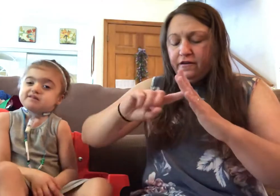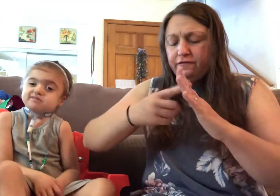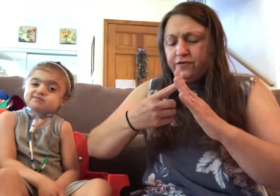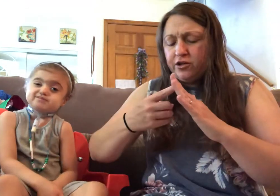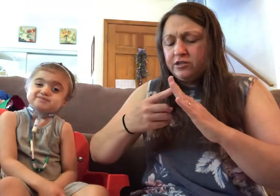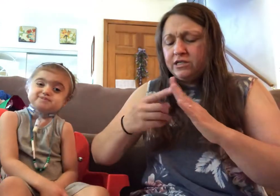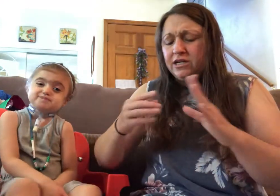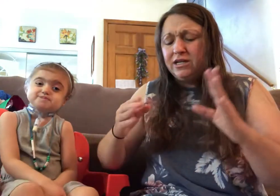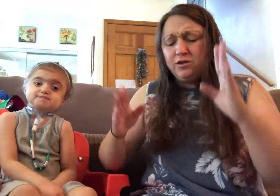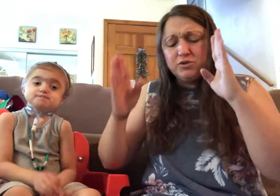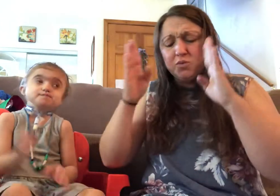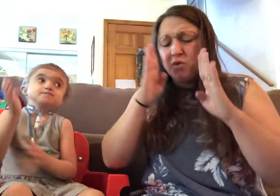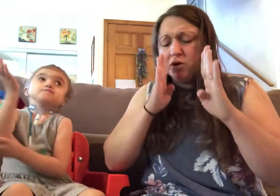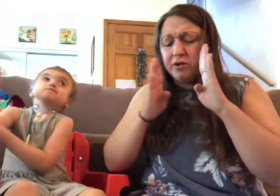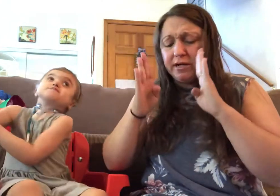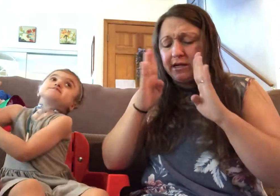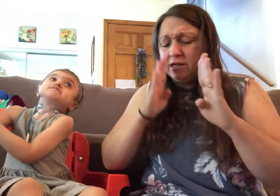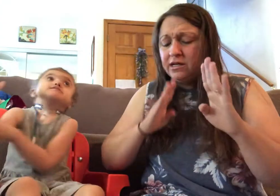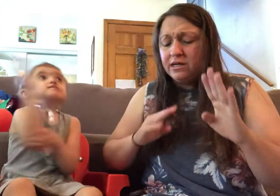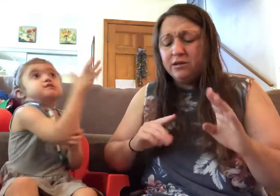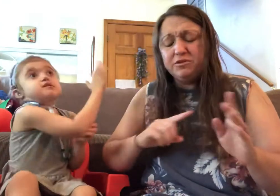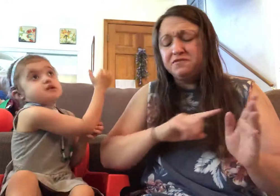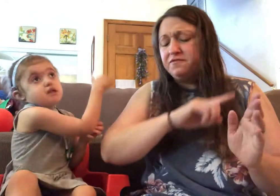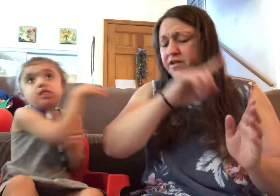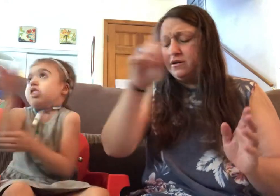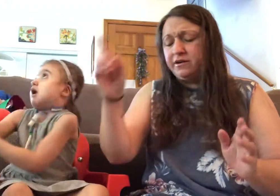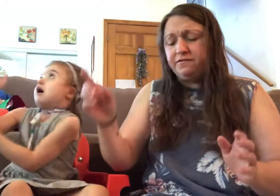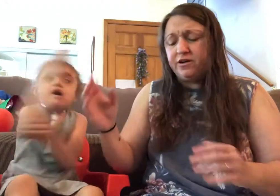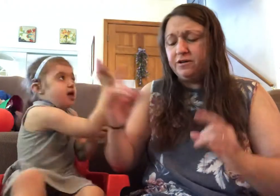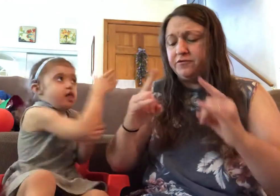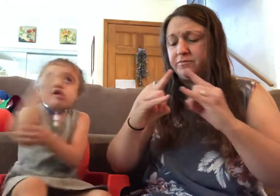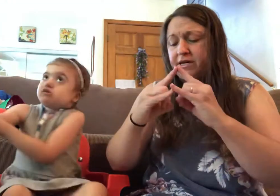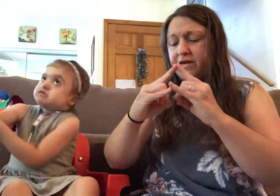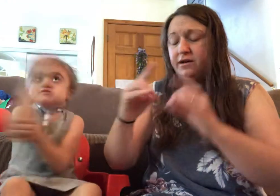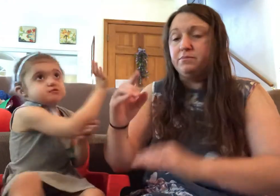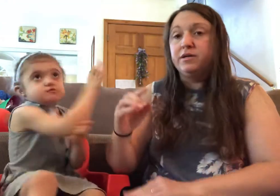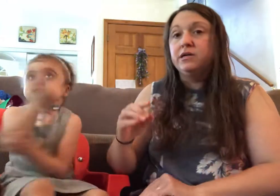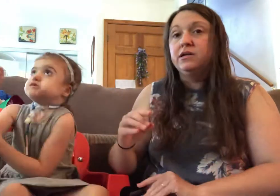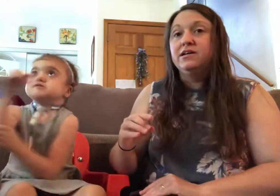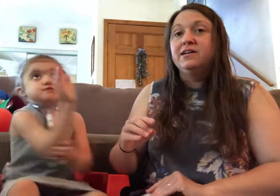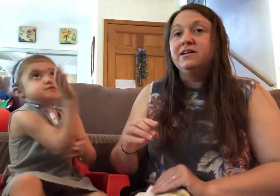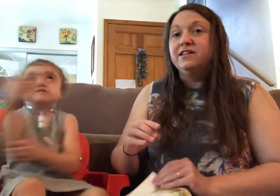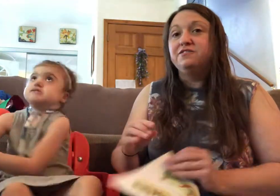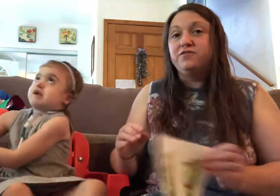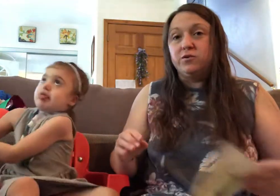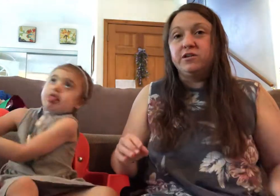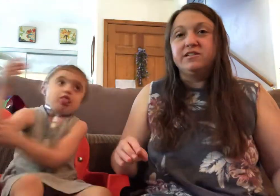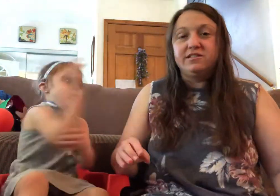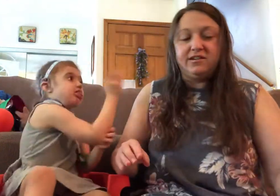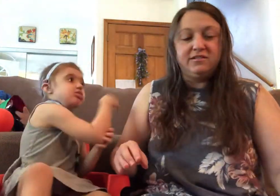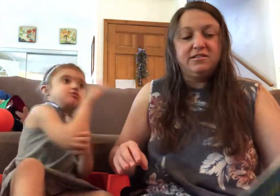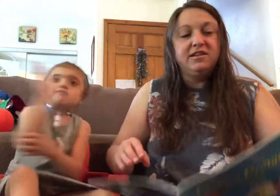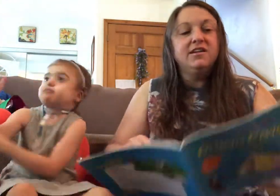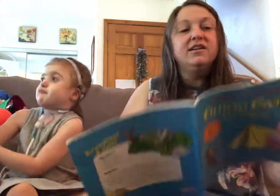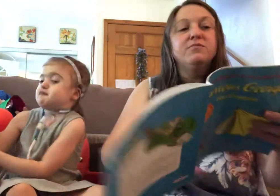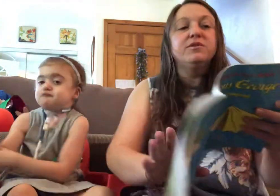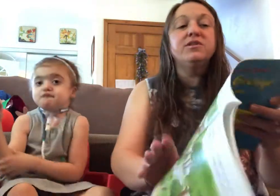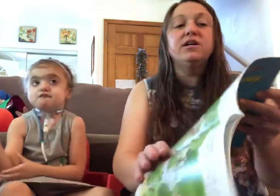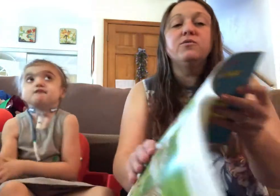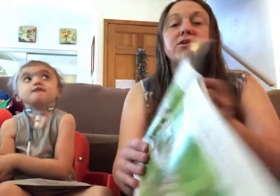First, he was worried. He was very far from camp. In the forest, yes. But there were